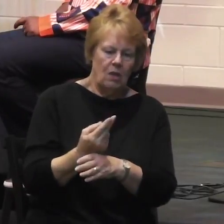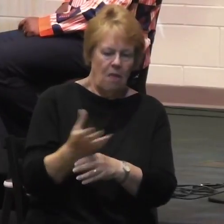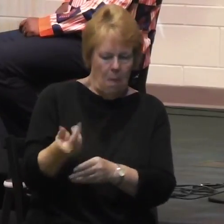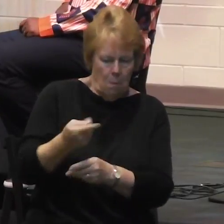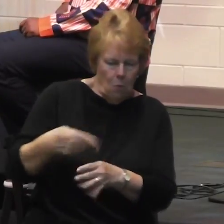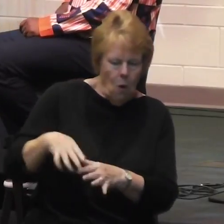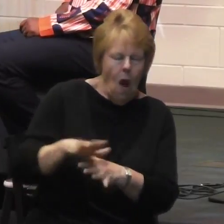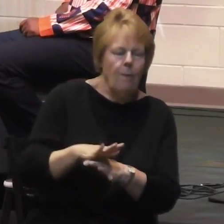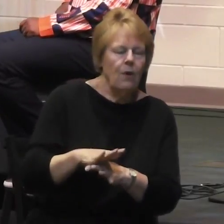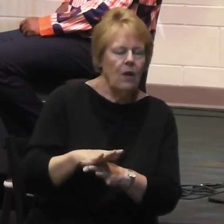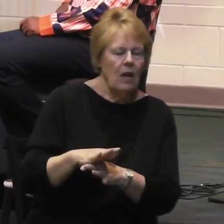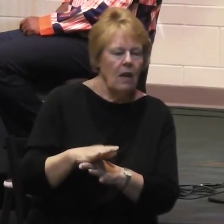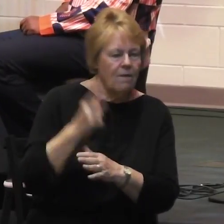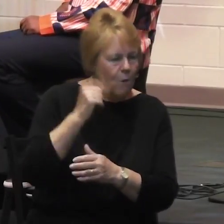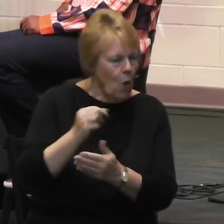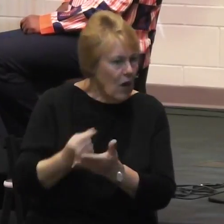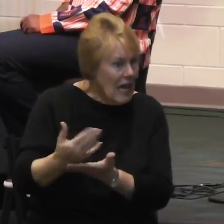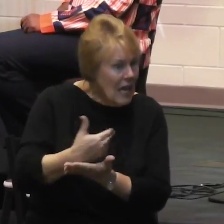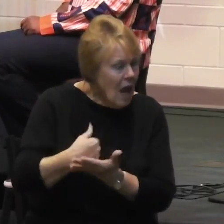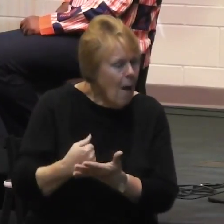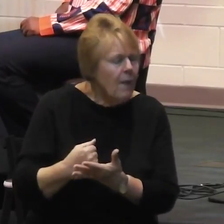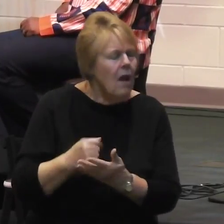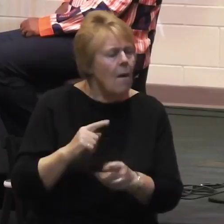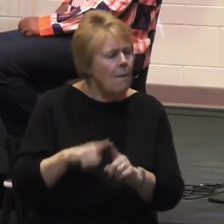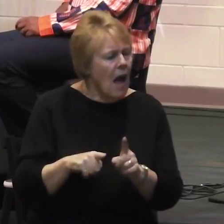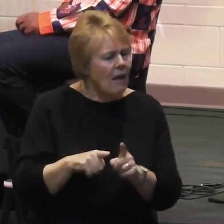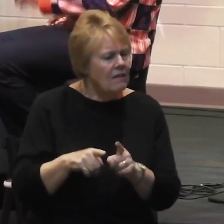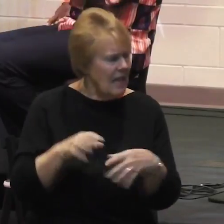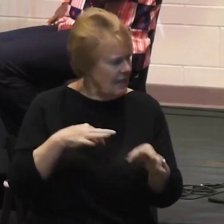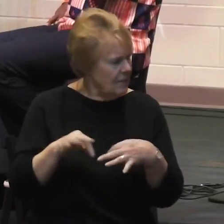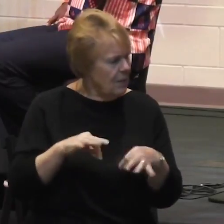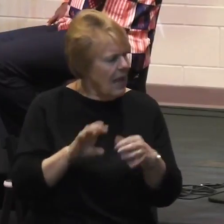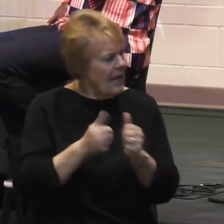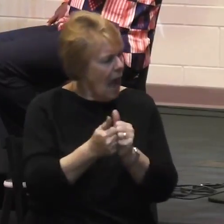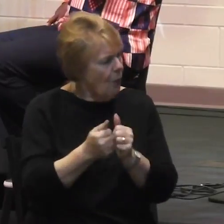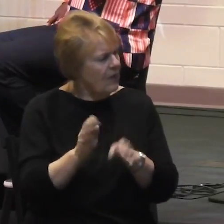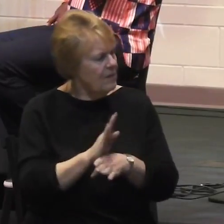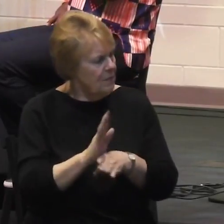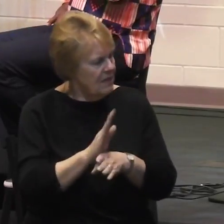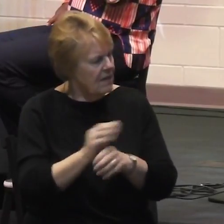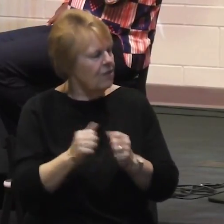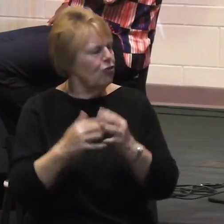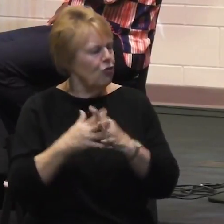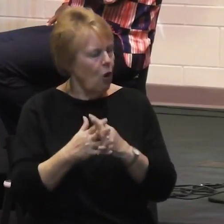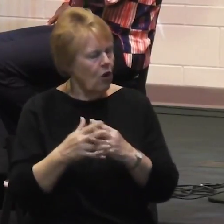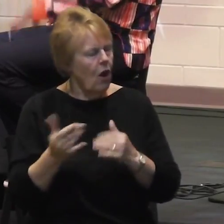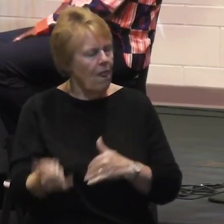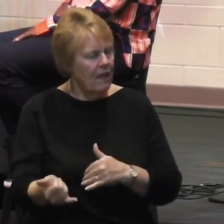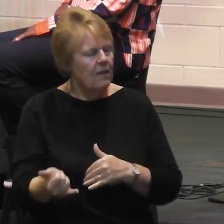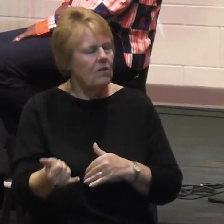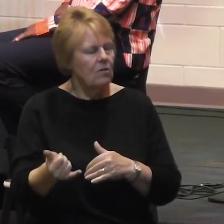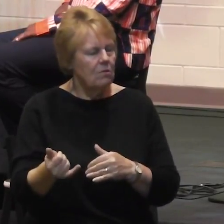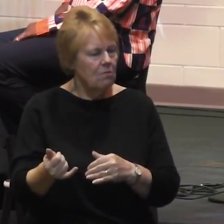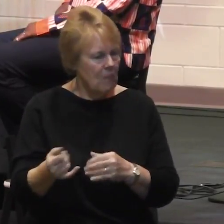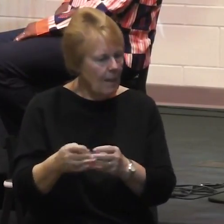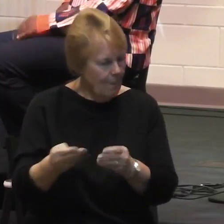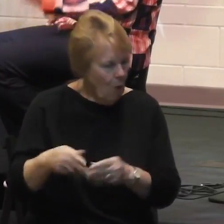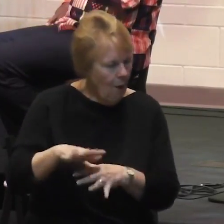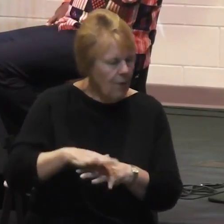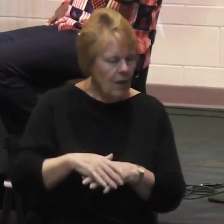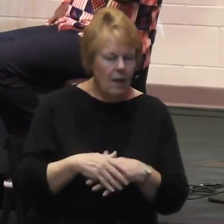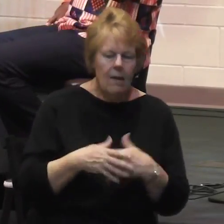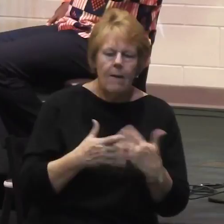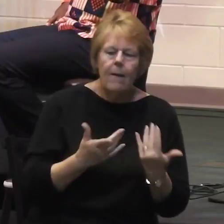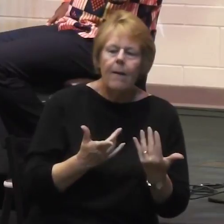with these businesses that have started up on the property. Well, the founders of a